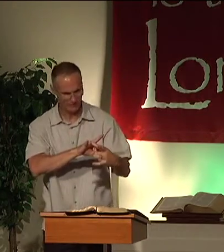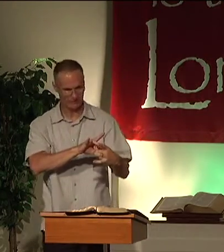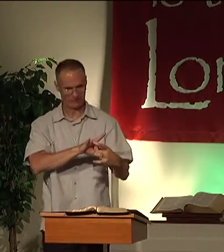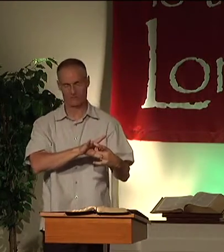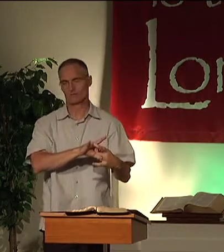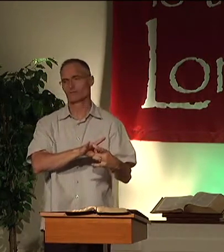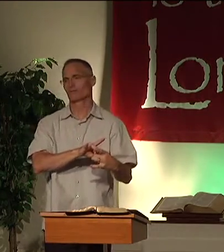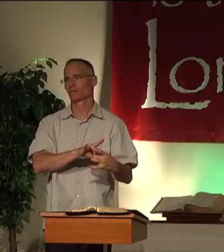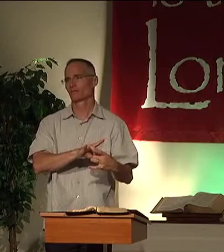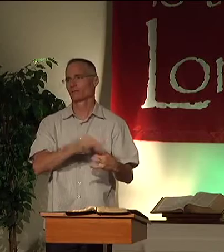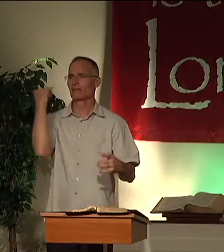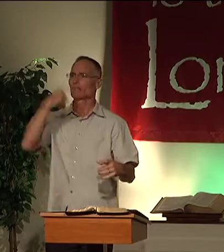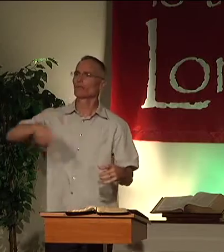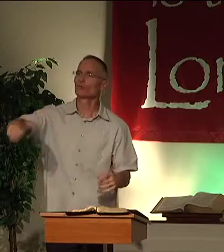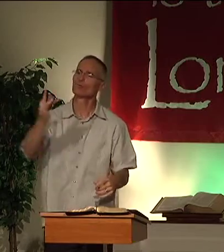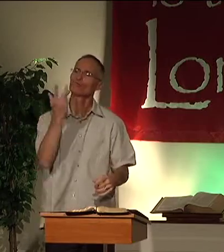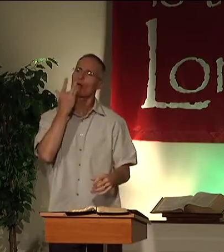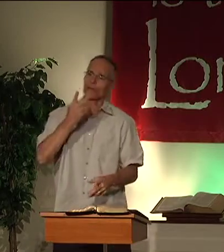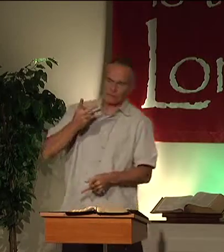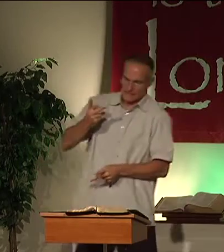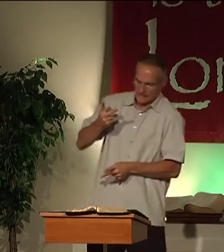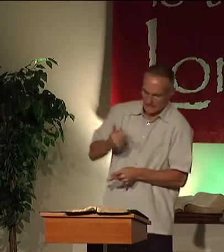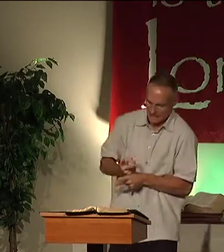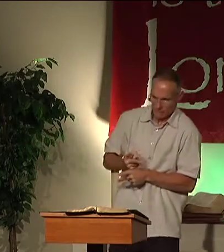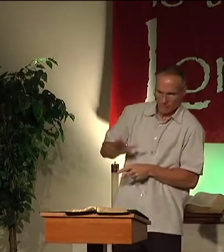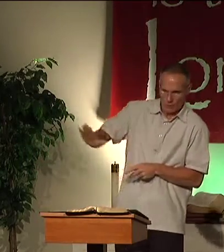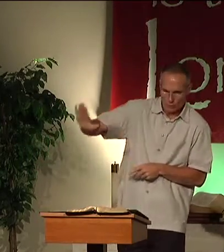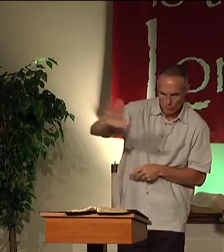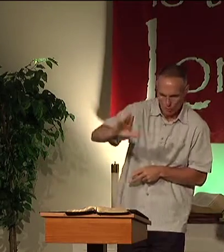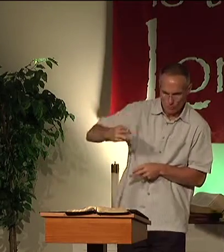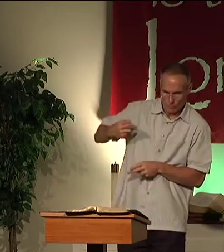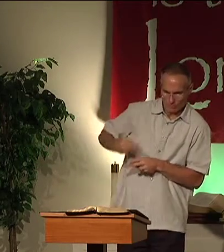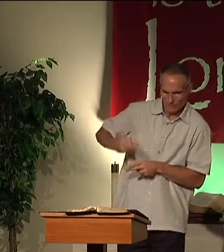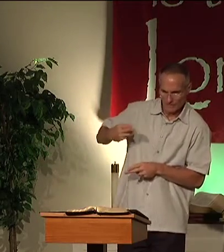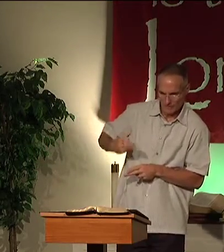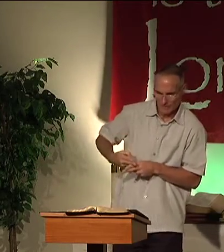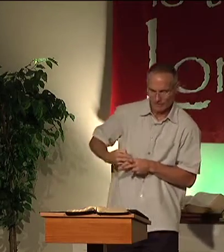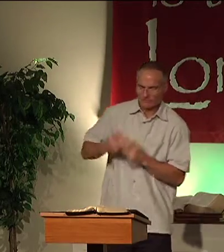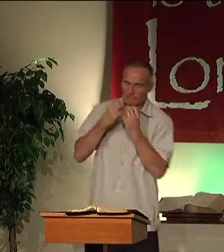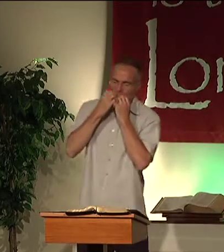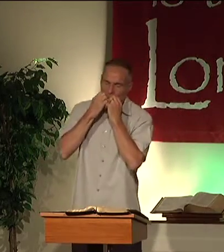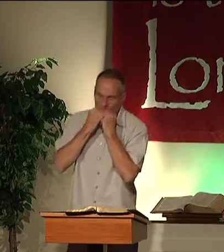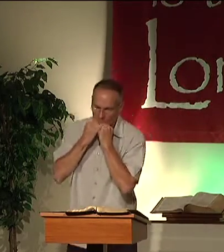relationships. If you would rather keep your reputation,